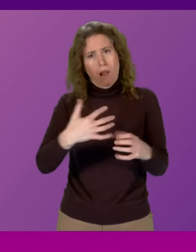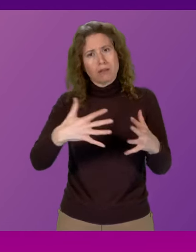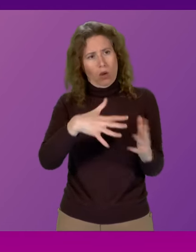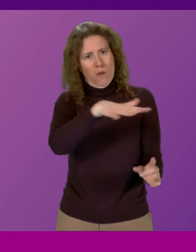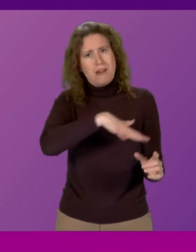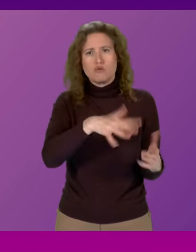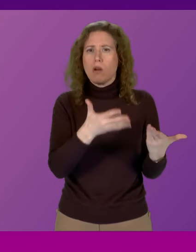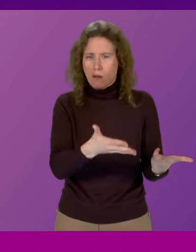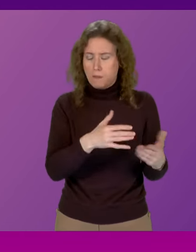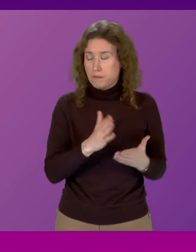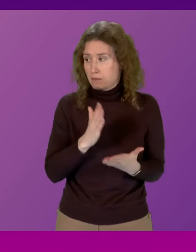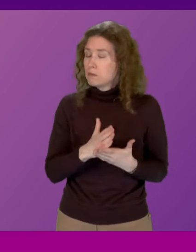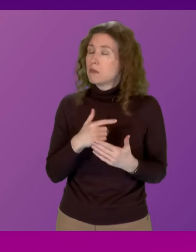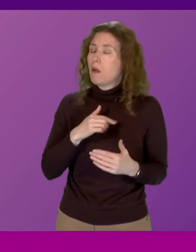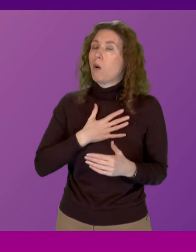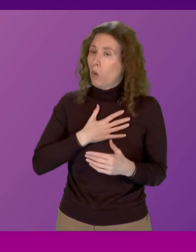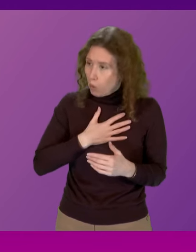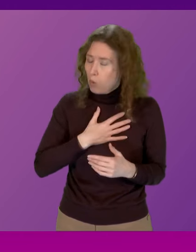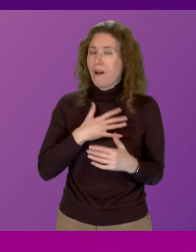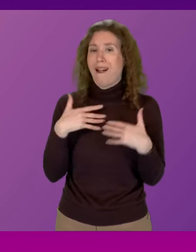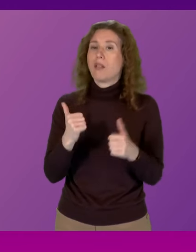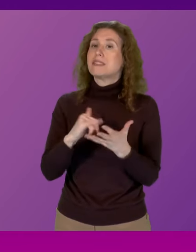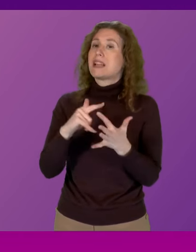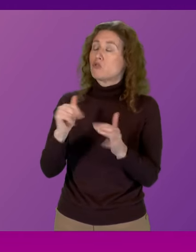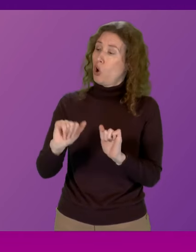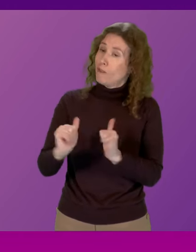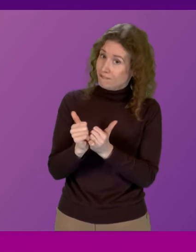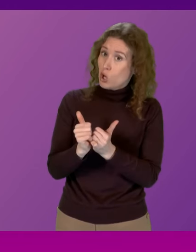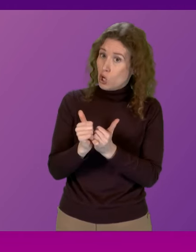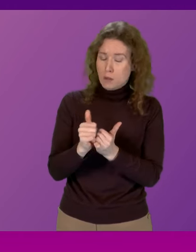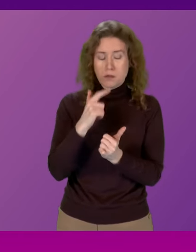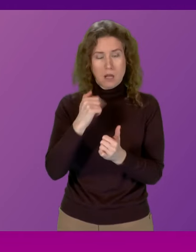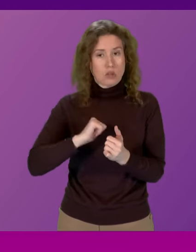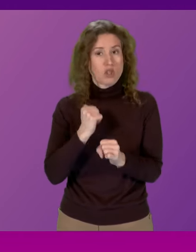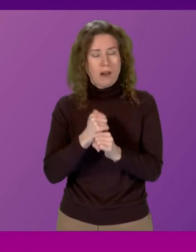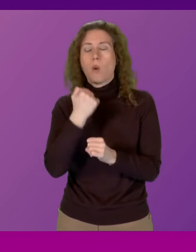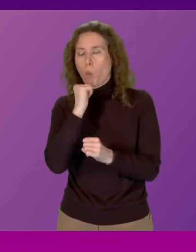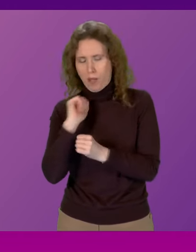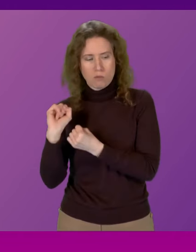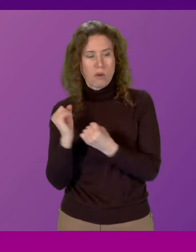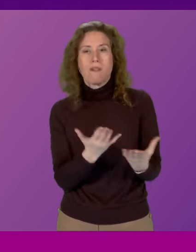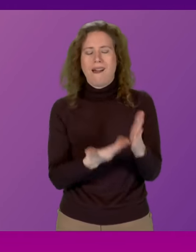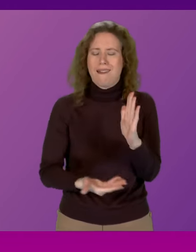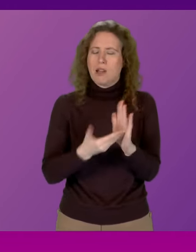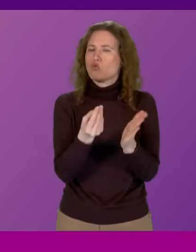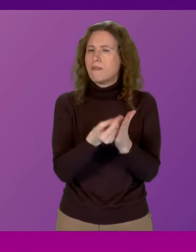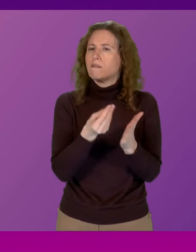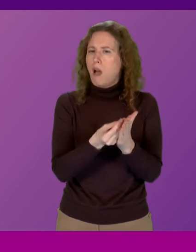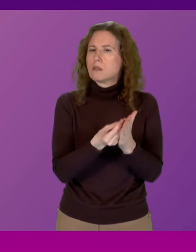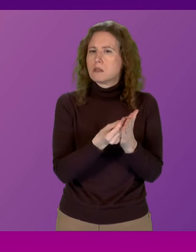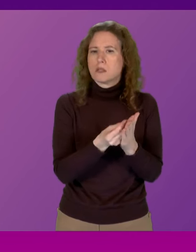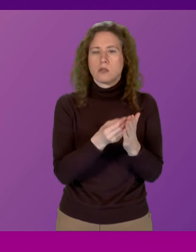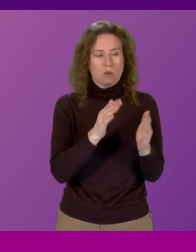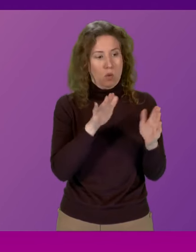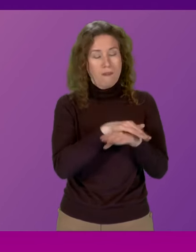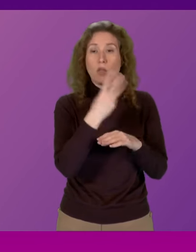constituency so it is very welcome that the Health Secretary has confirmed that the Scottish Government will be providing additional funding over